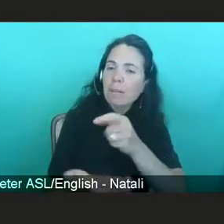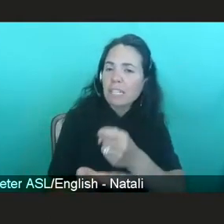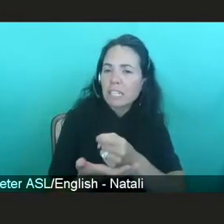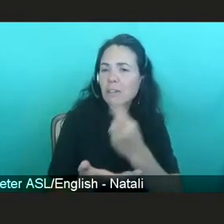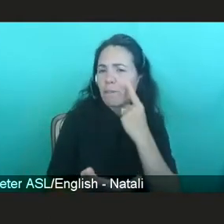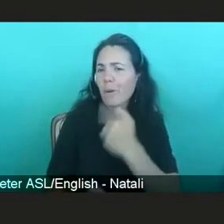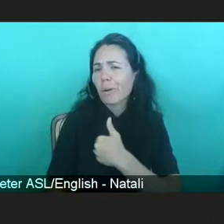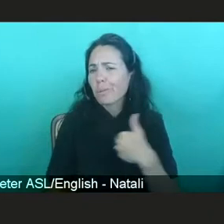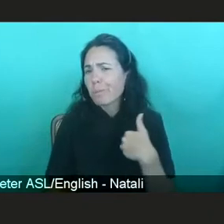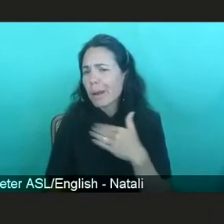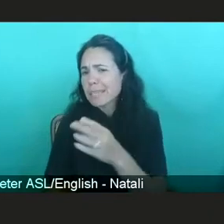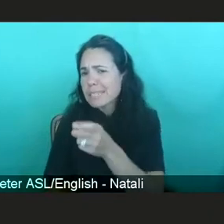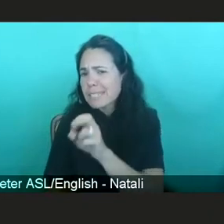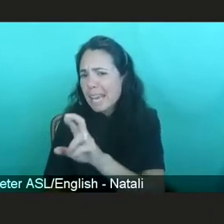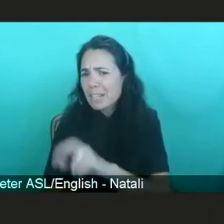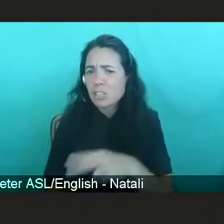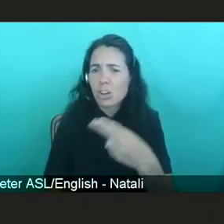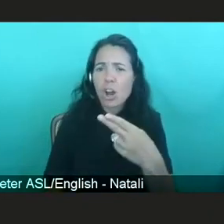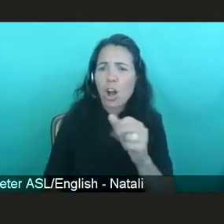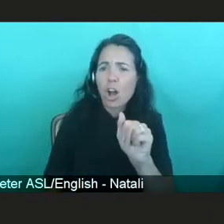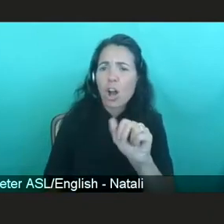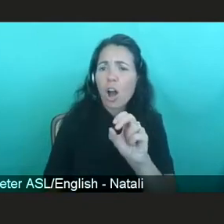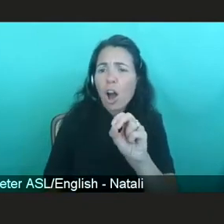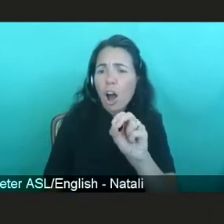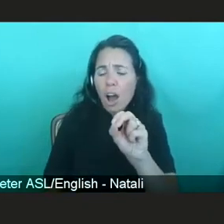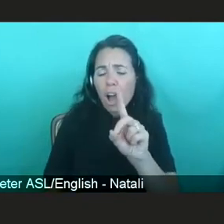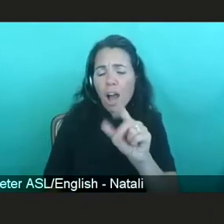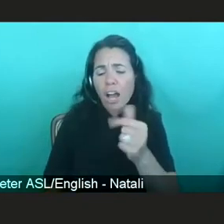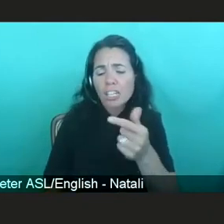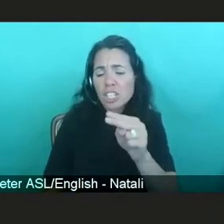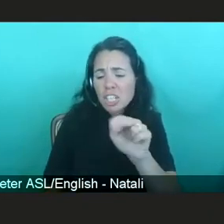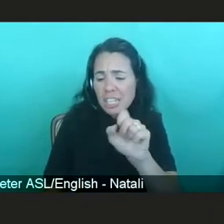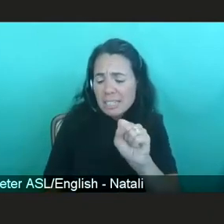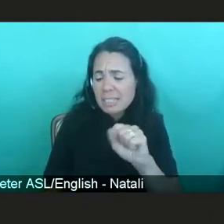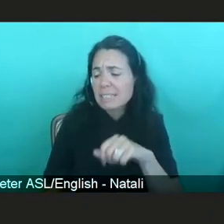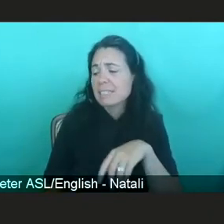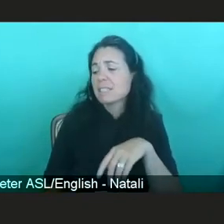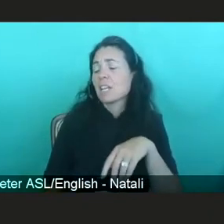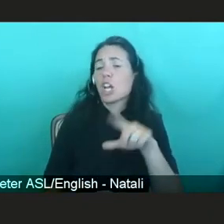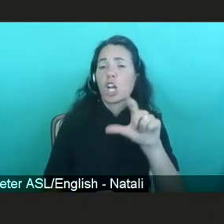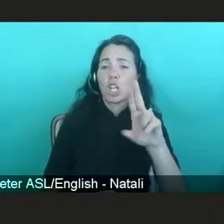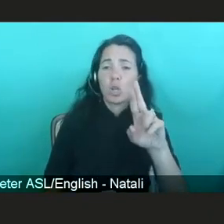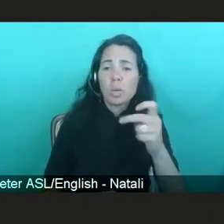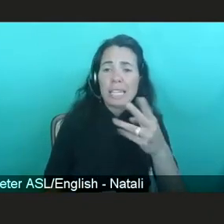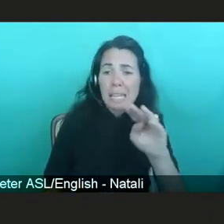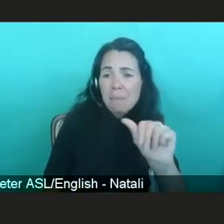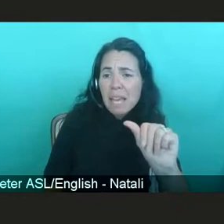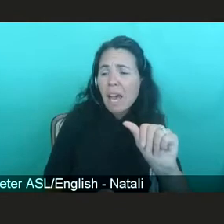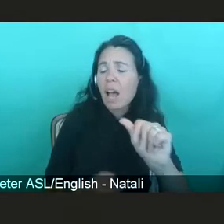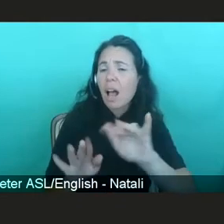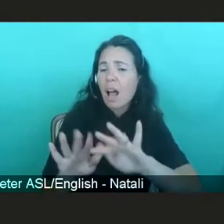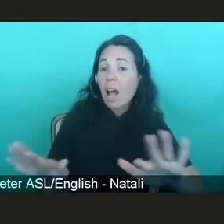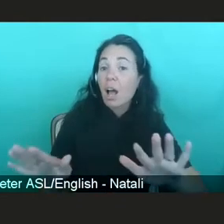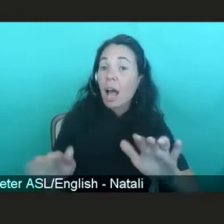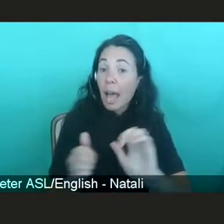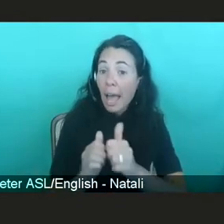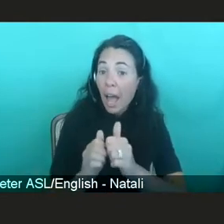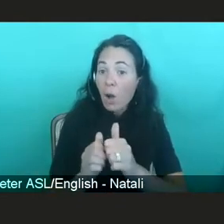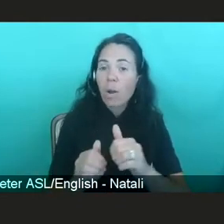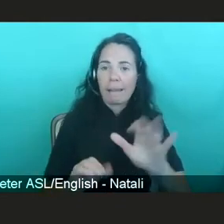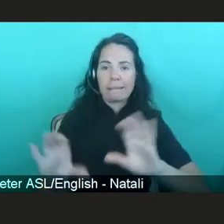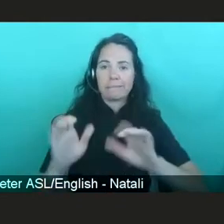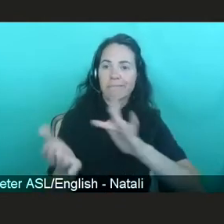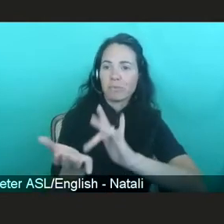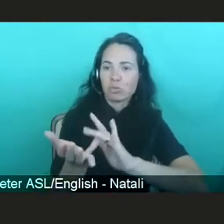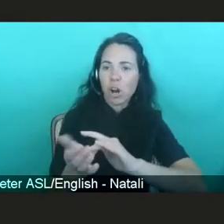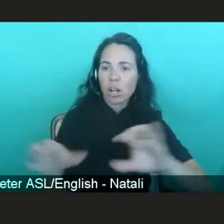disease. You know, we cure Hodgkin's disease, we cure lymphomas, we cure leukemias by combining drugs together. And you've done